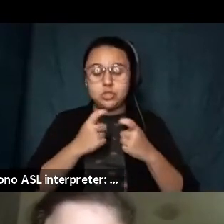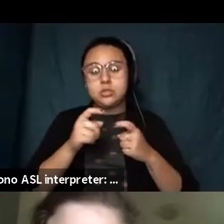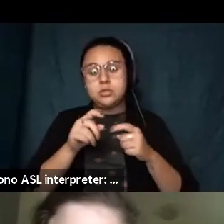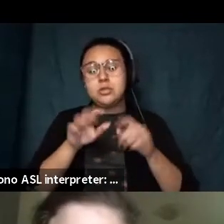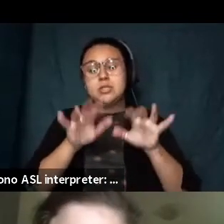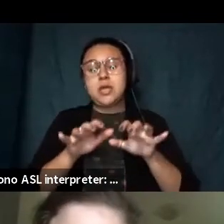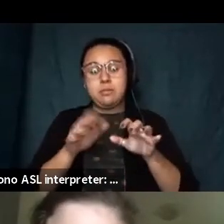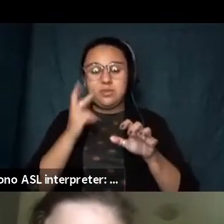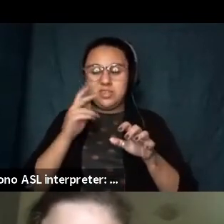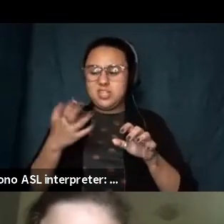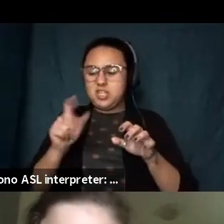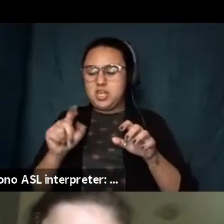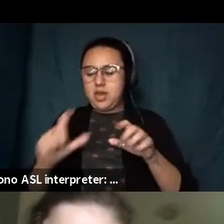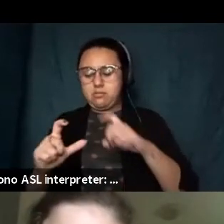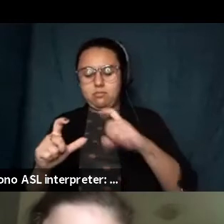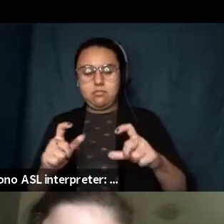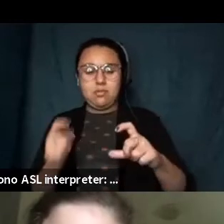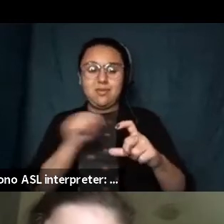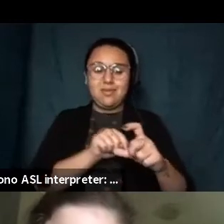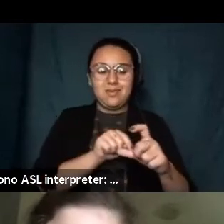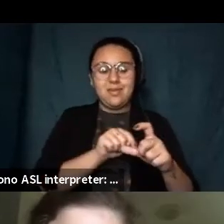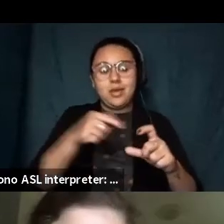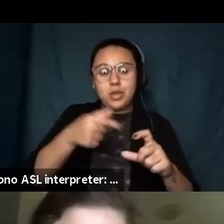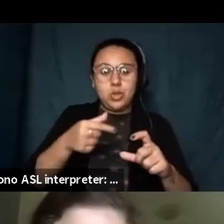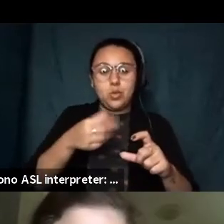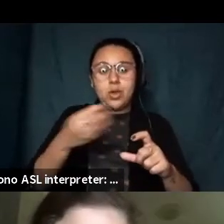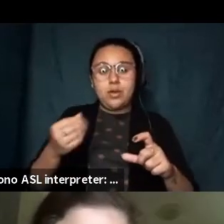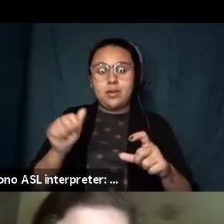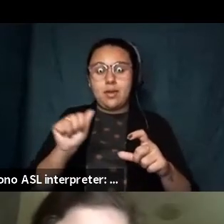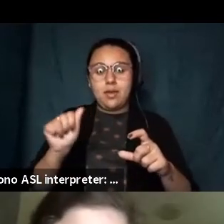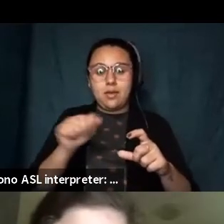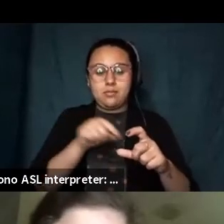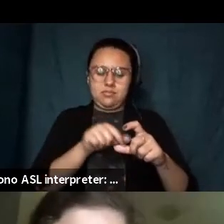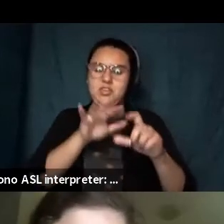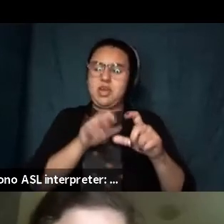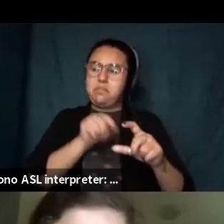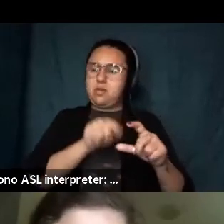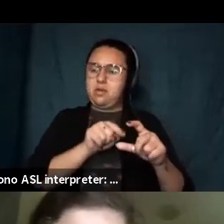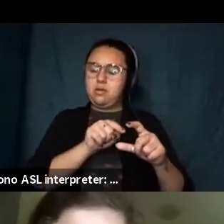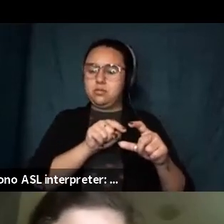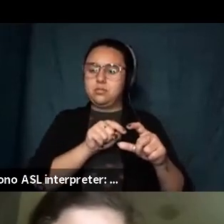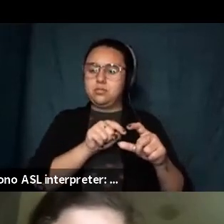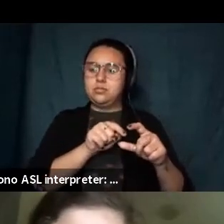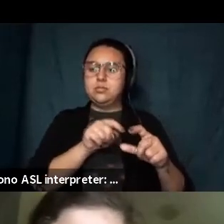chat boxes along the bottom of your screen um and i'm gonna molly that poem that you just read